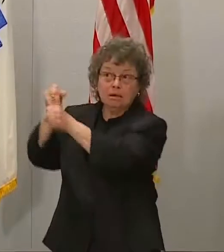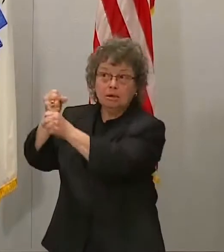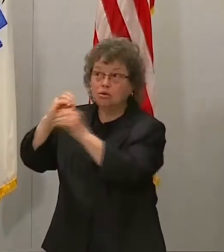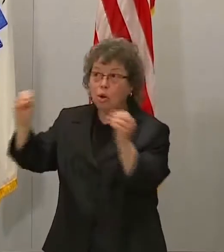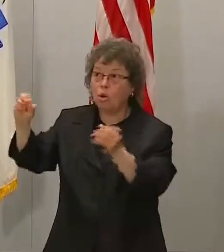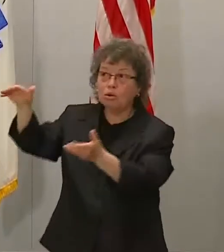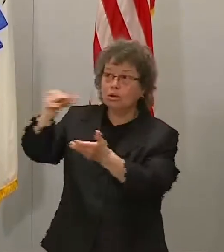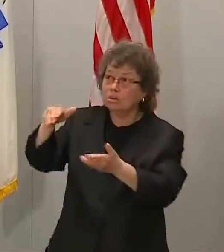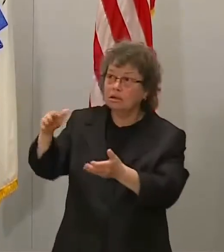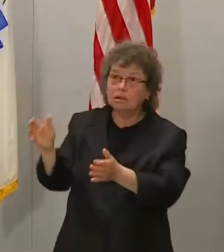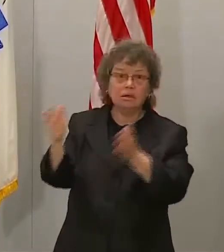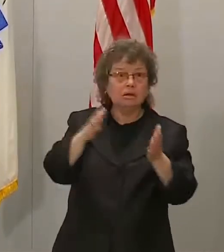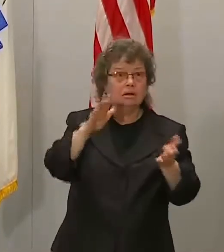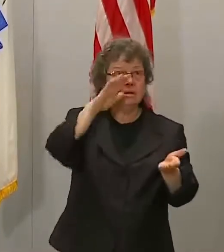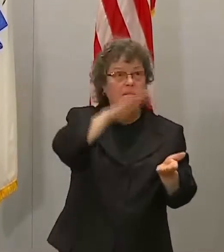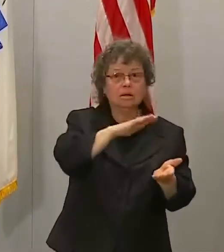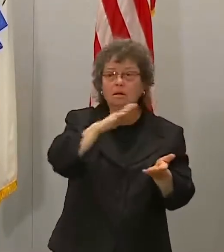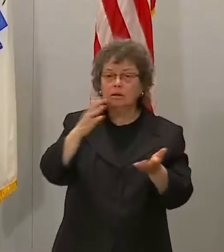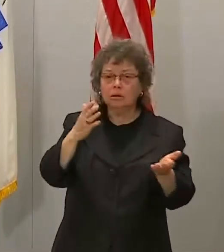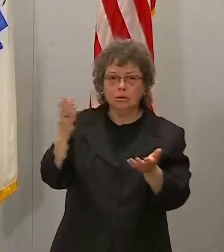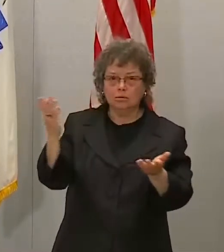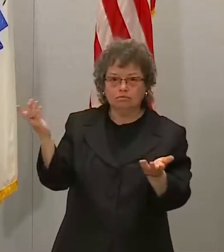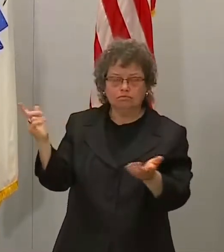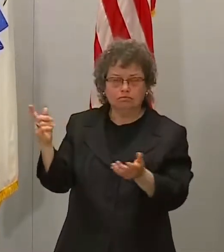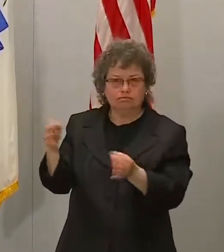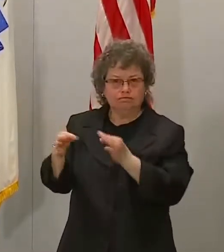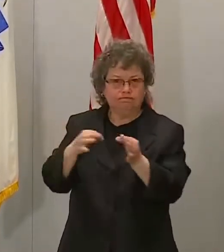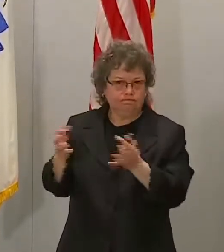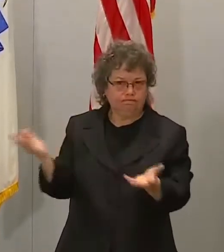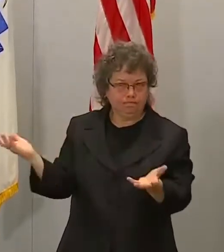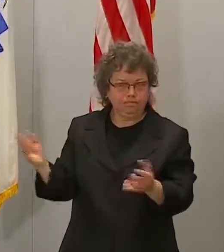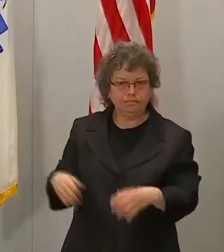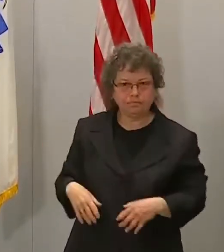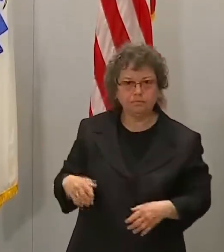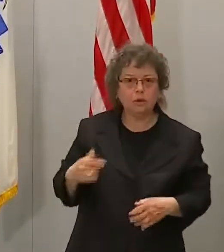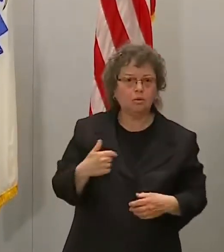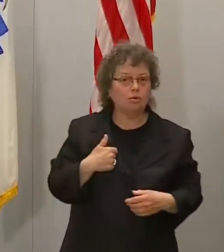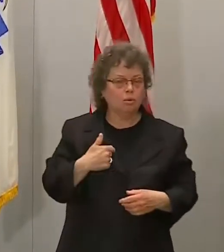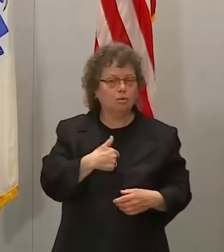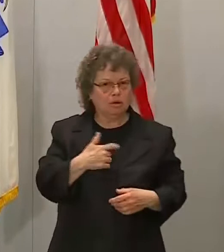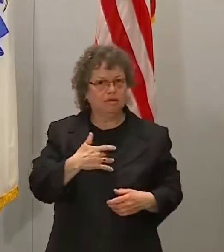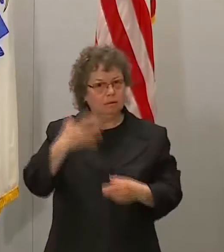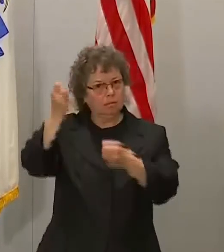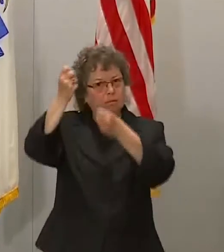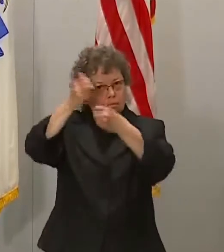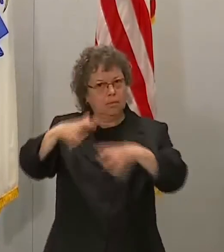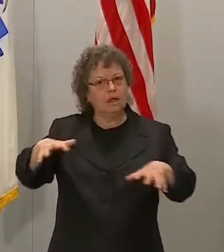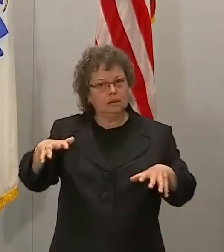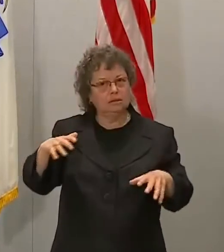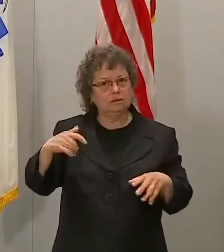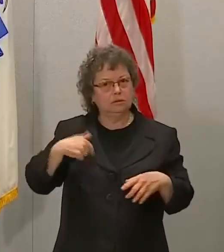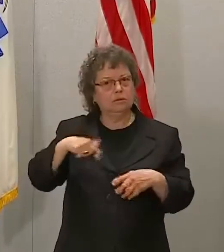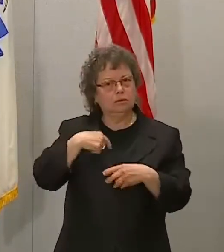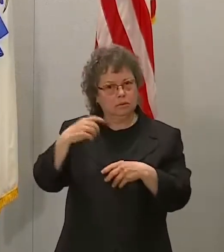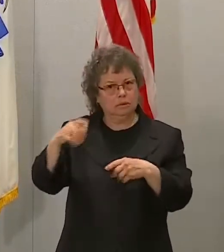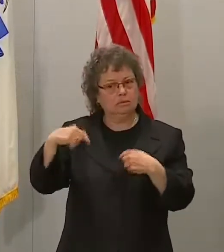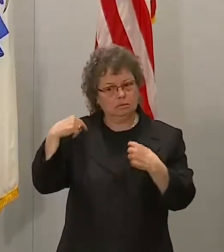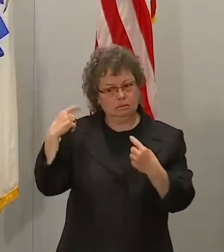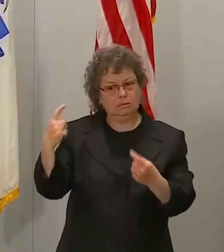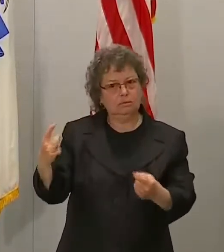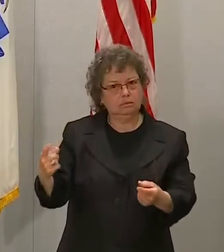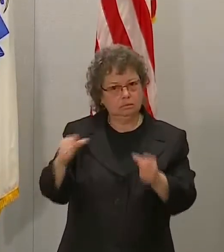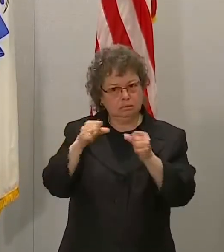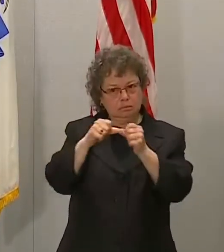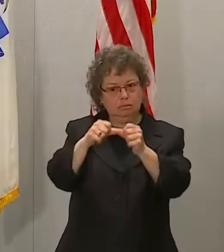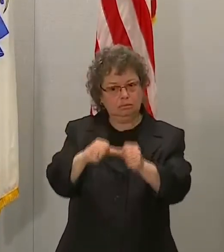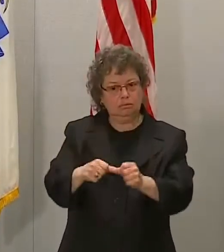all, we've been blessed to have what I've described as a pretty consistent rollout for the better